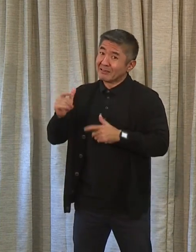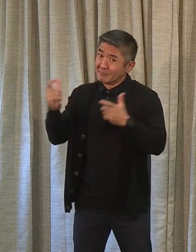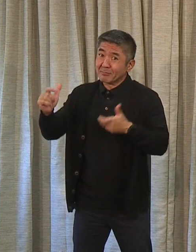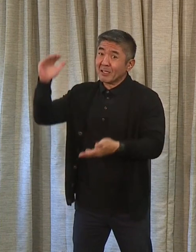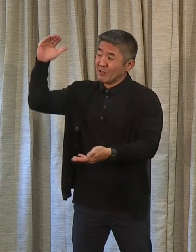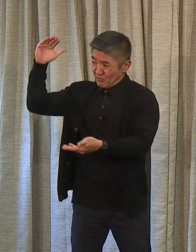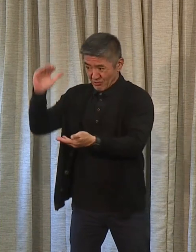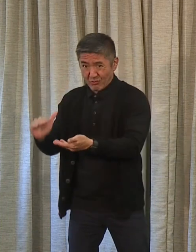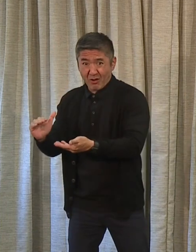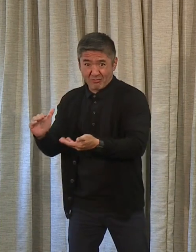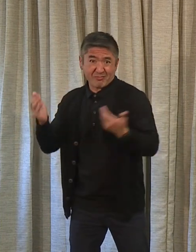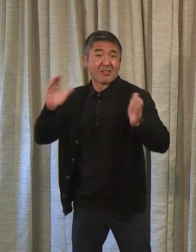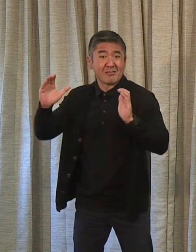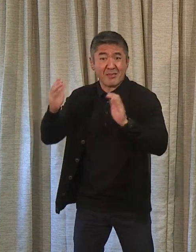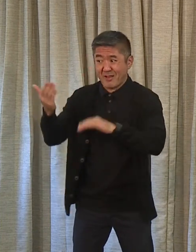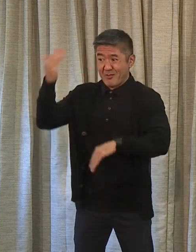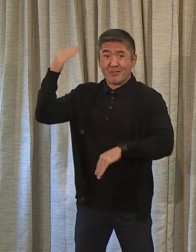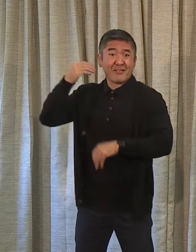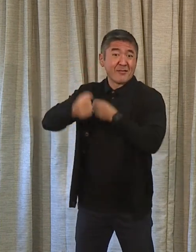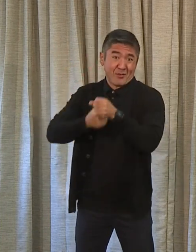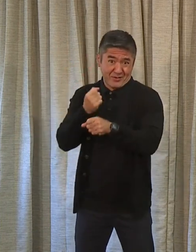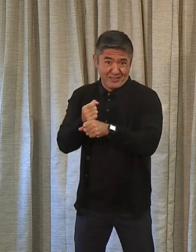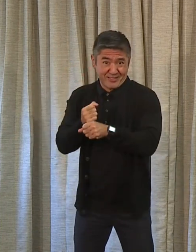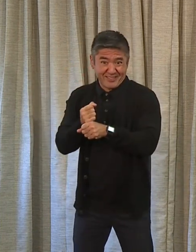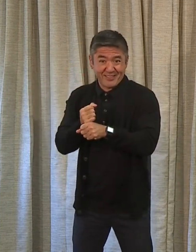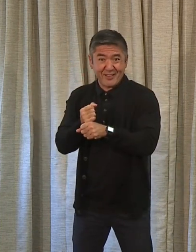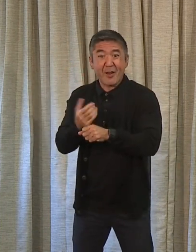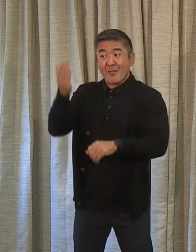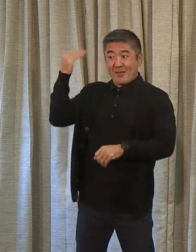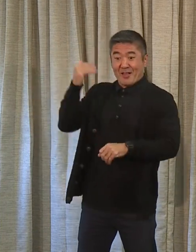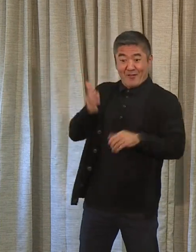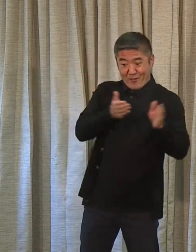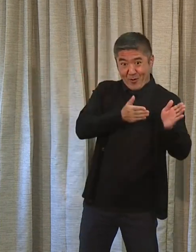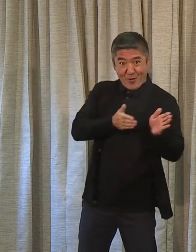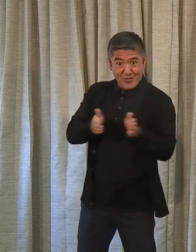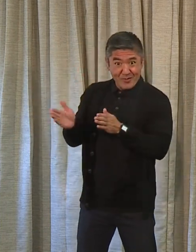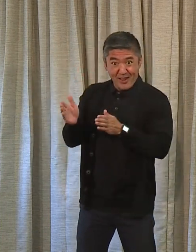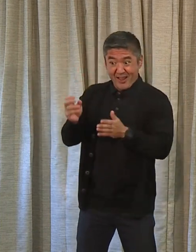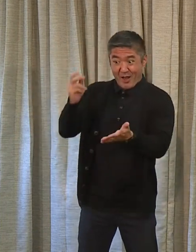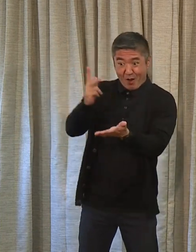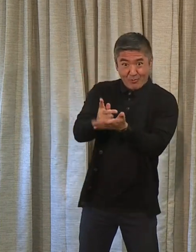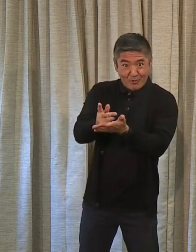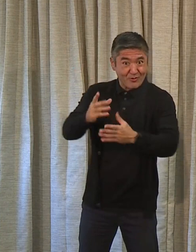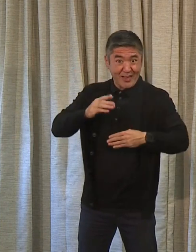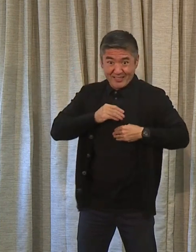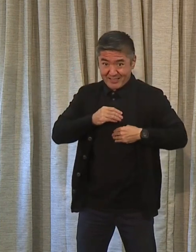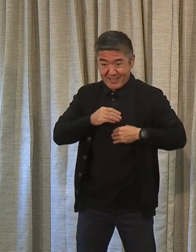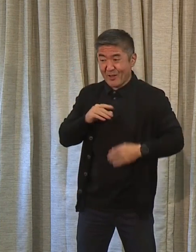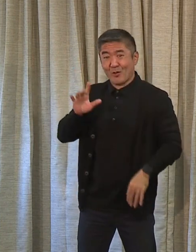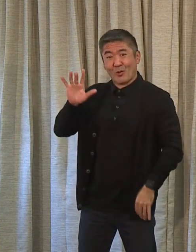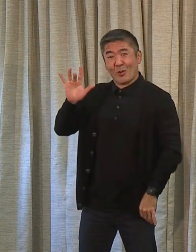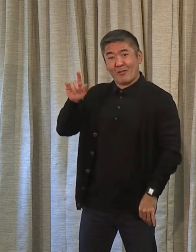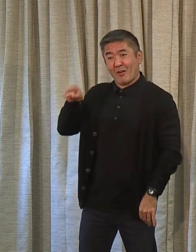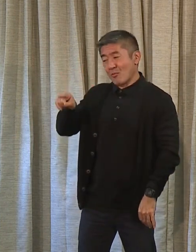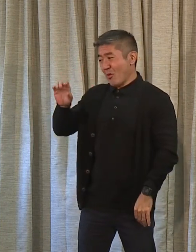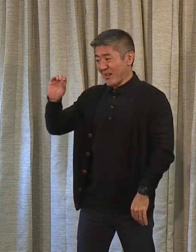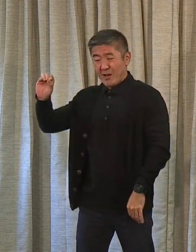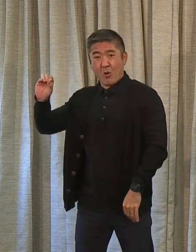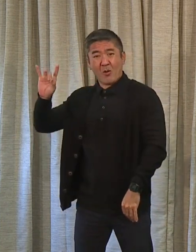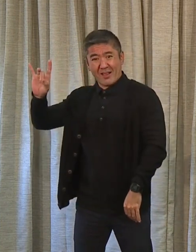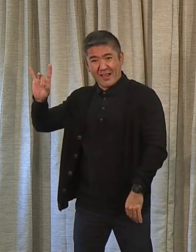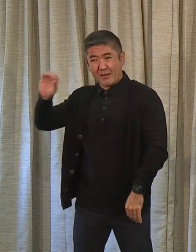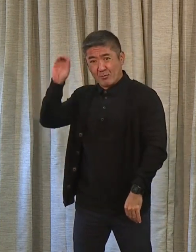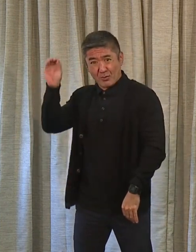from the prior year in the plan that was approved and accepted a year ago. That's 25.8% below last year's